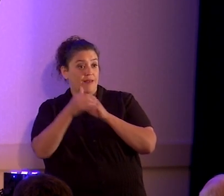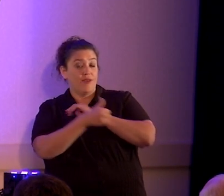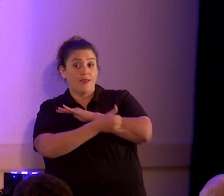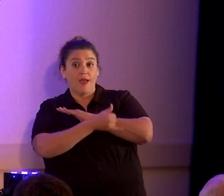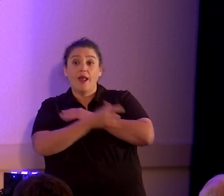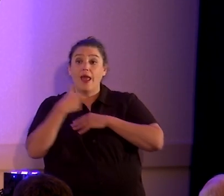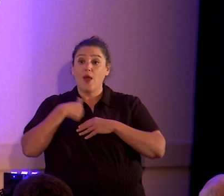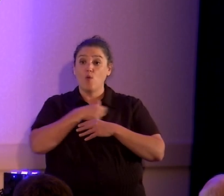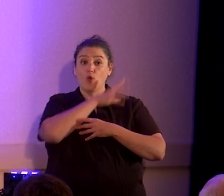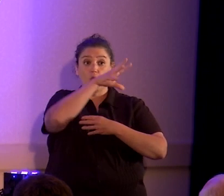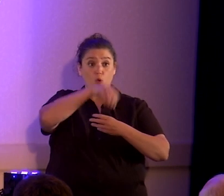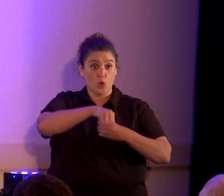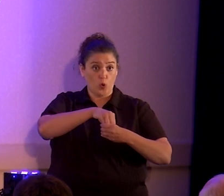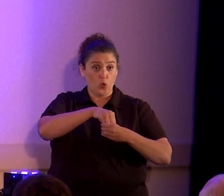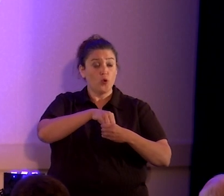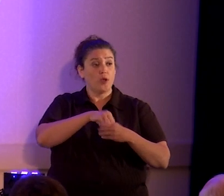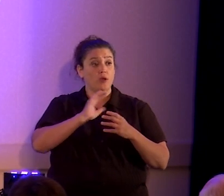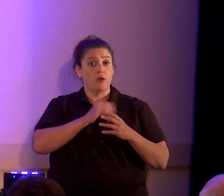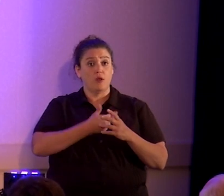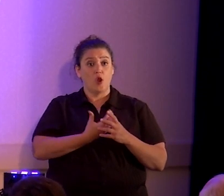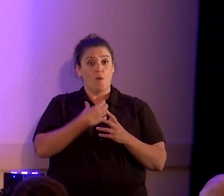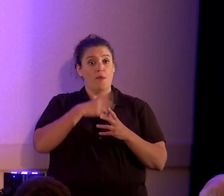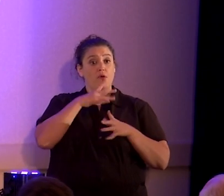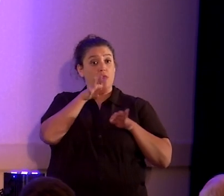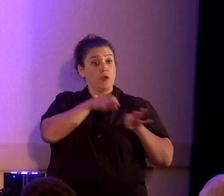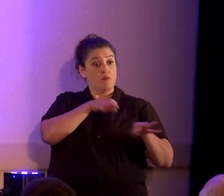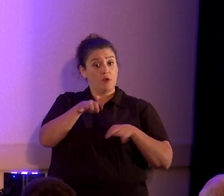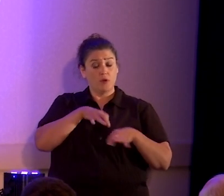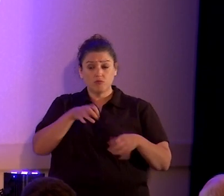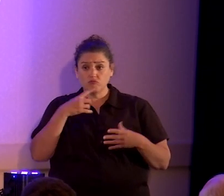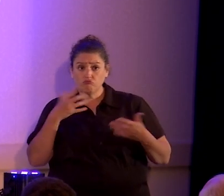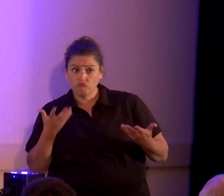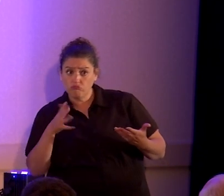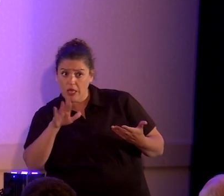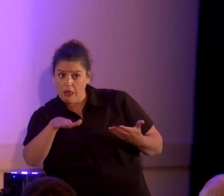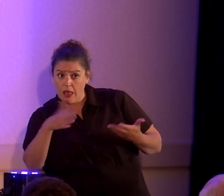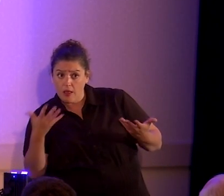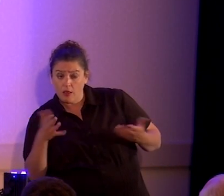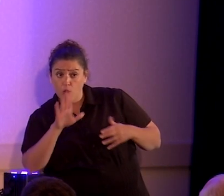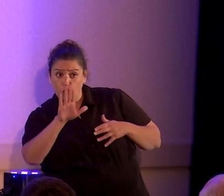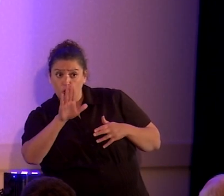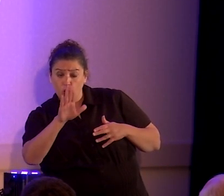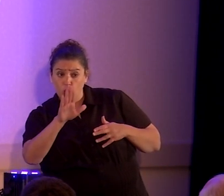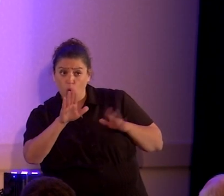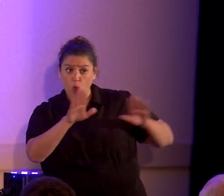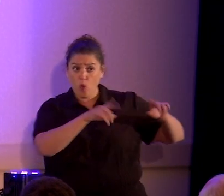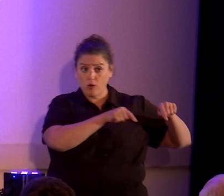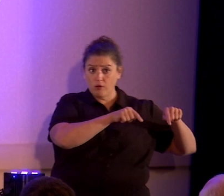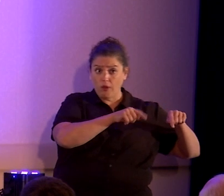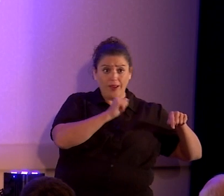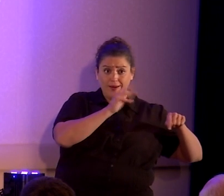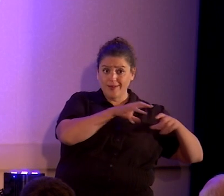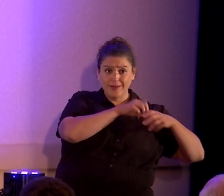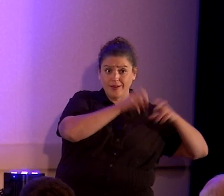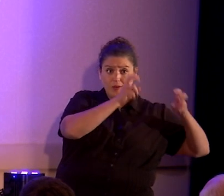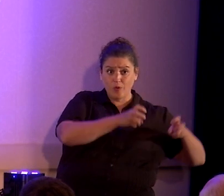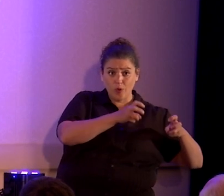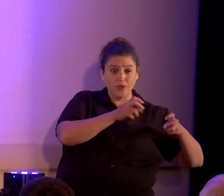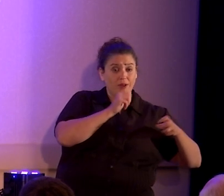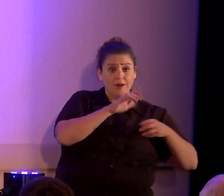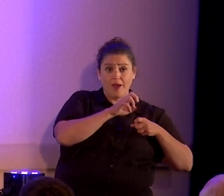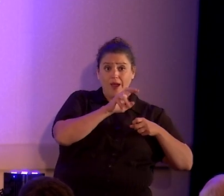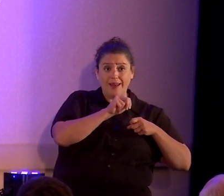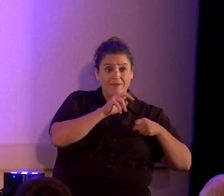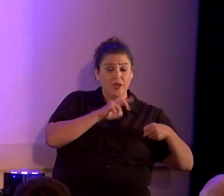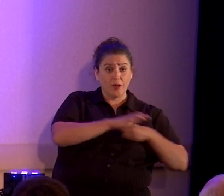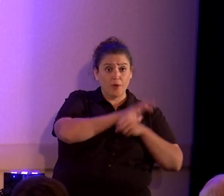included in that an explanation. We said, hey, guys, your monument doesn't contain quotes, let alone complete quotes.